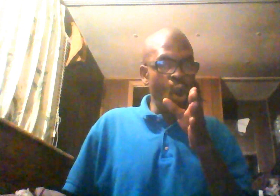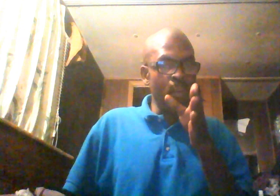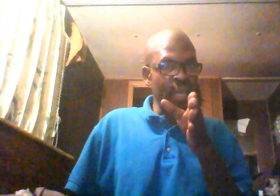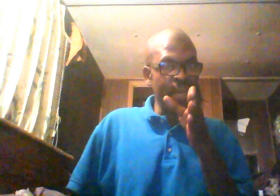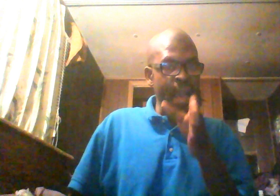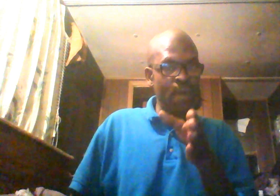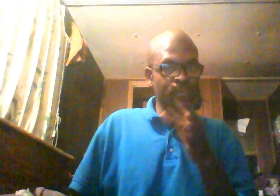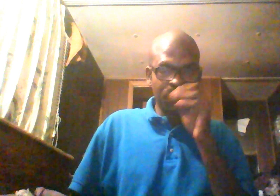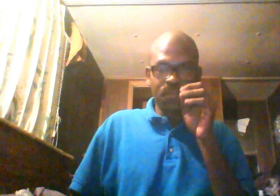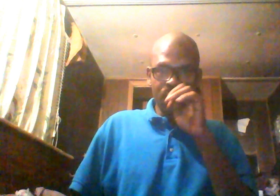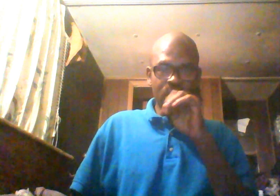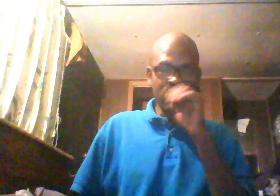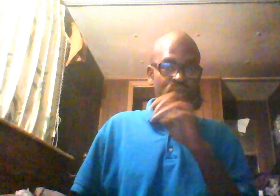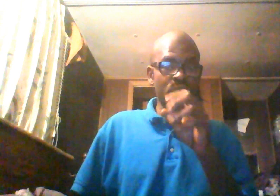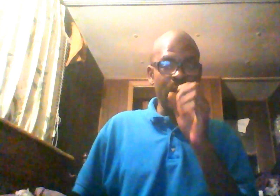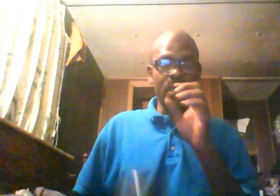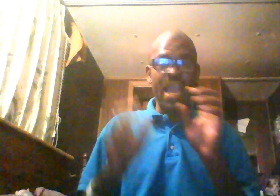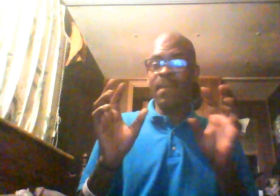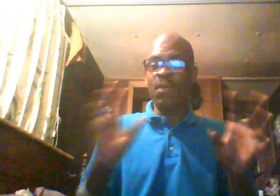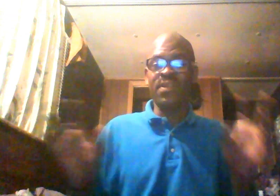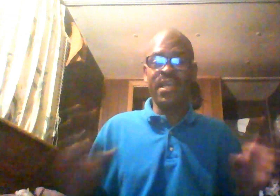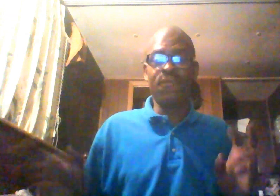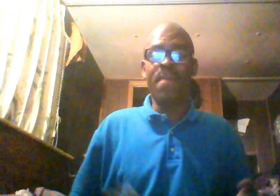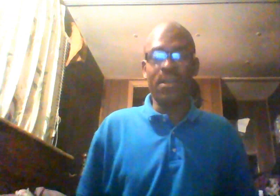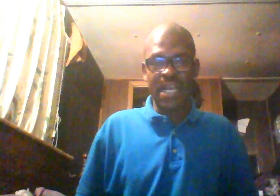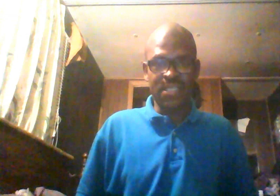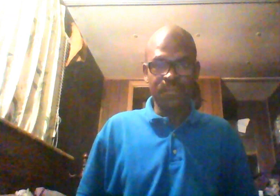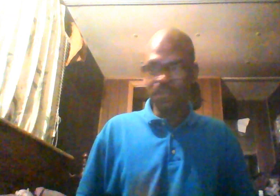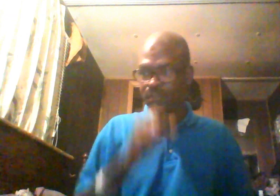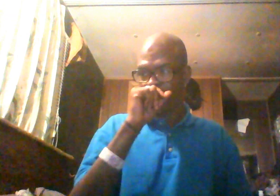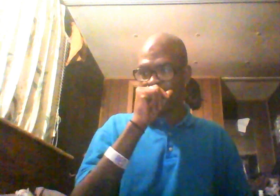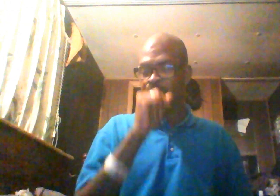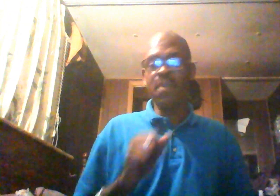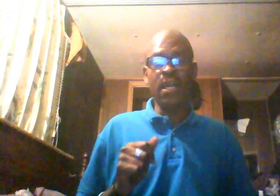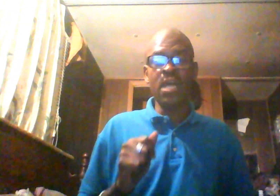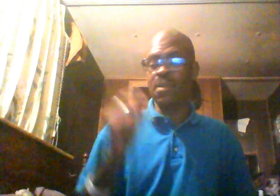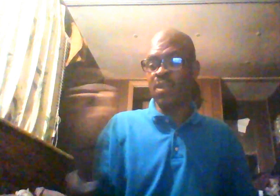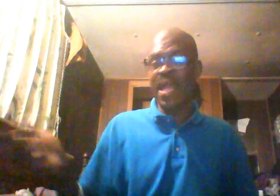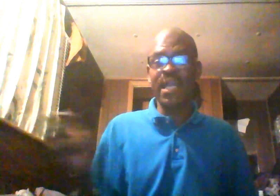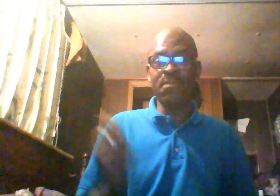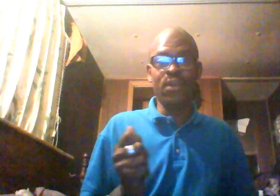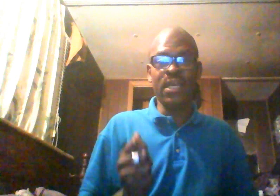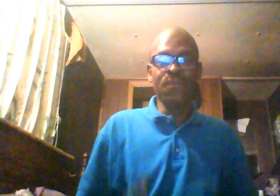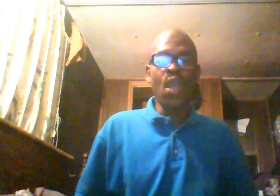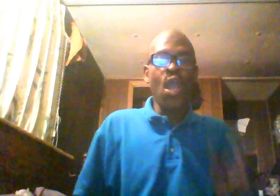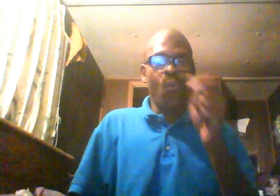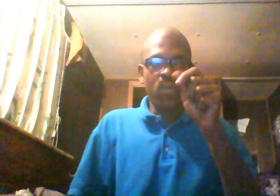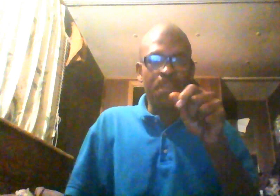Oprah came out, everybody wanted to interview with Michael Jackson. Because the black community was the